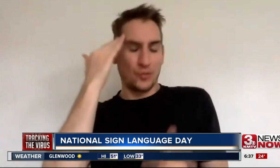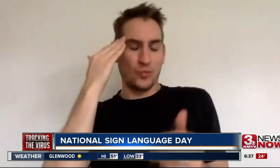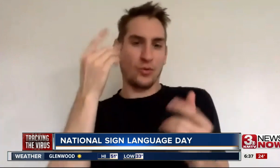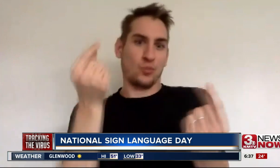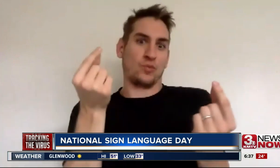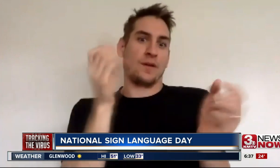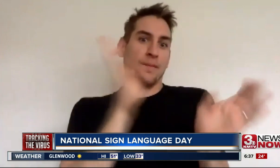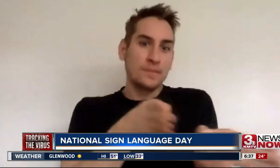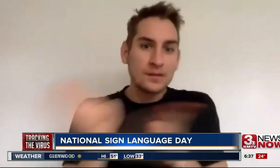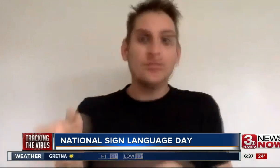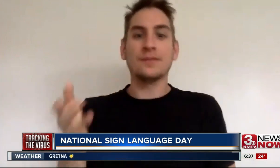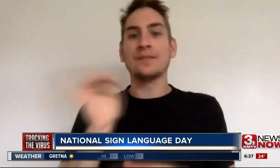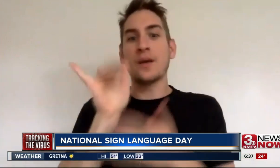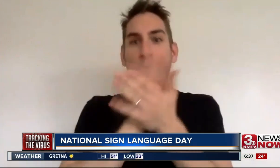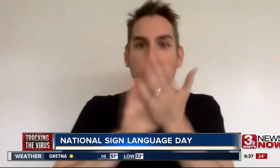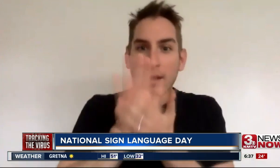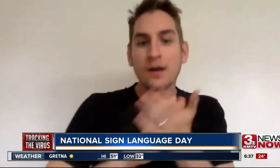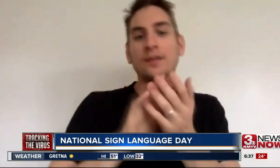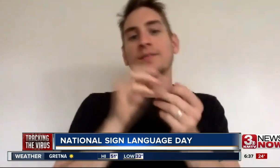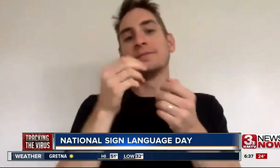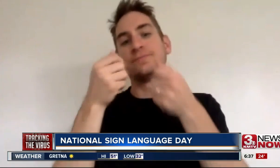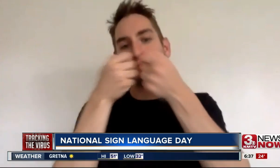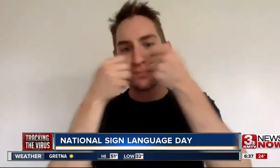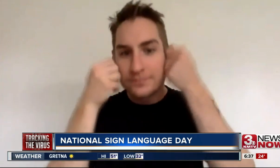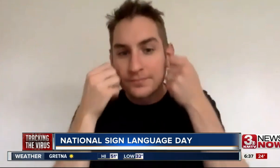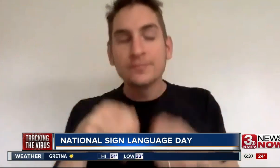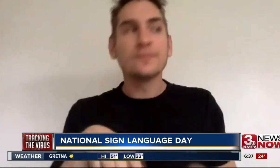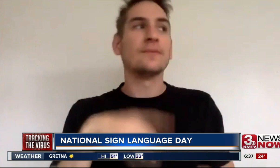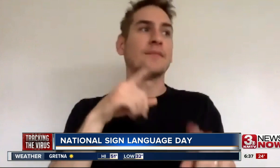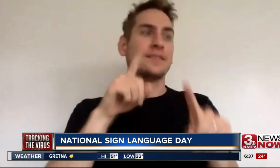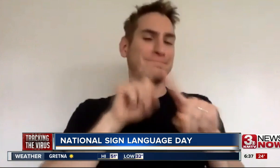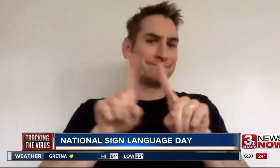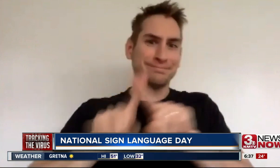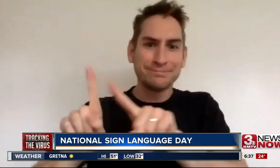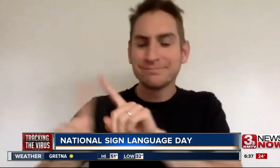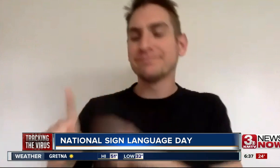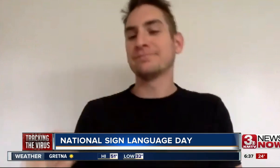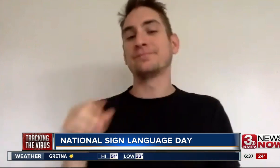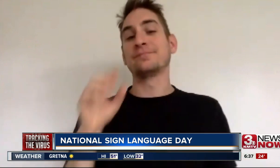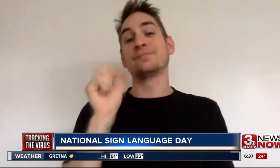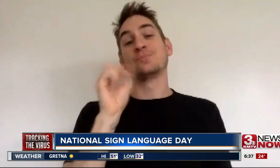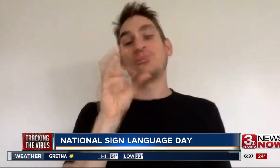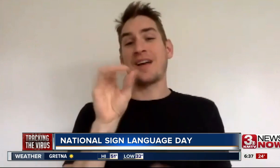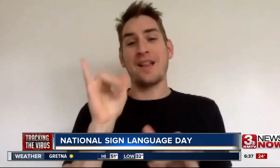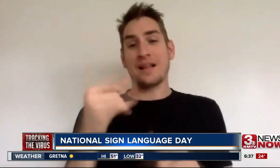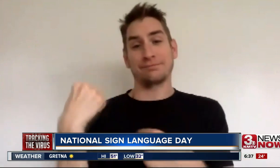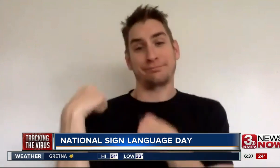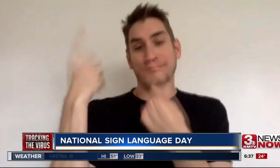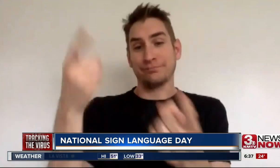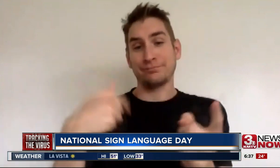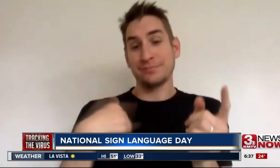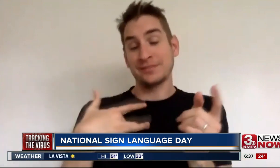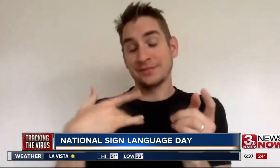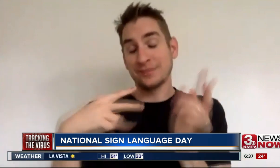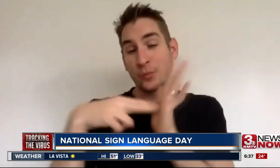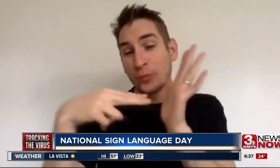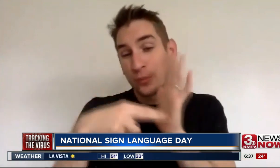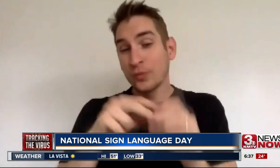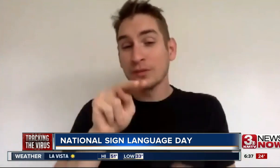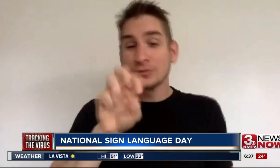on details. So I know how to be prepared, like washing your hands and wearing a face mask and a variety of things like that. For people that